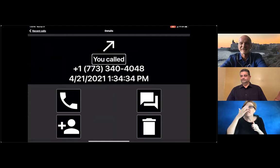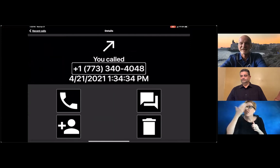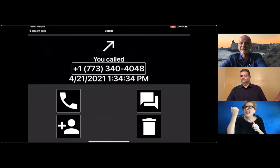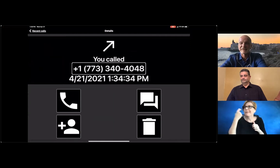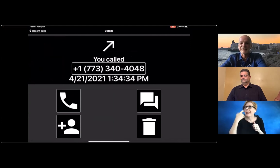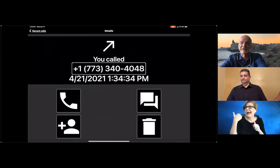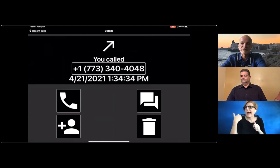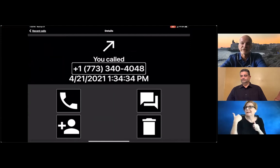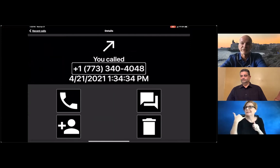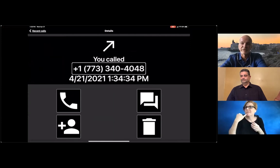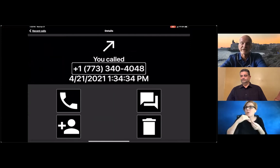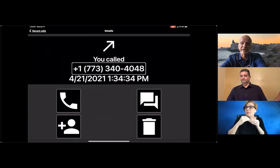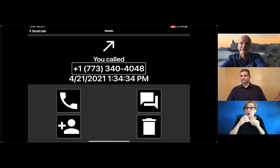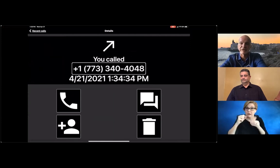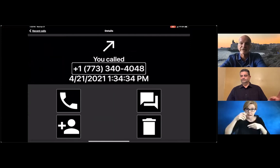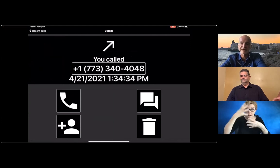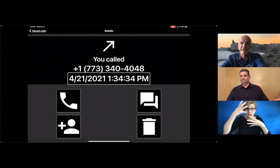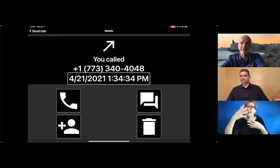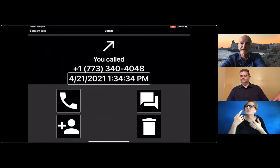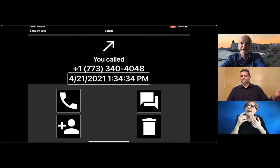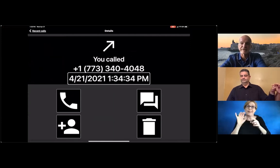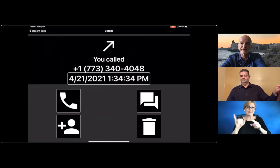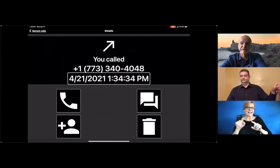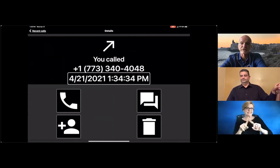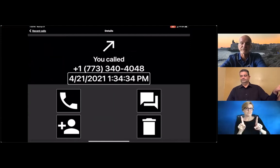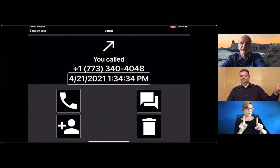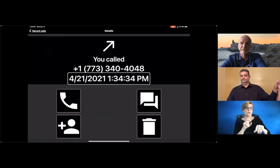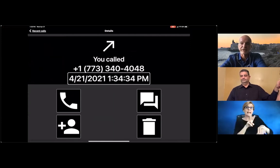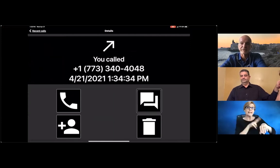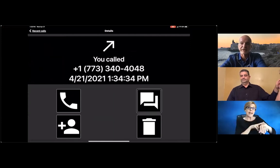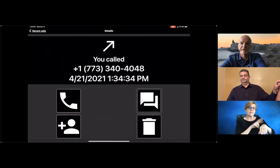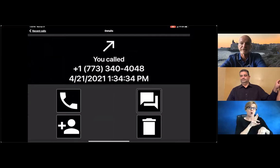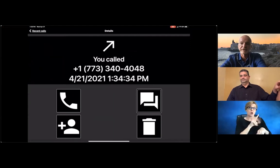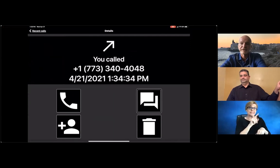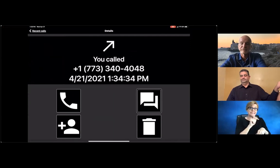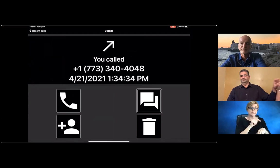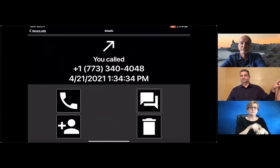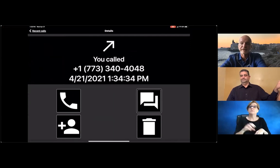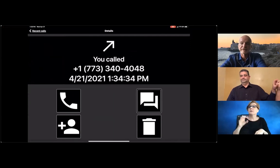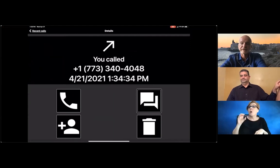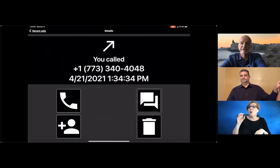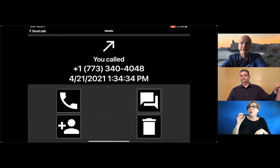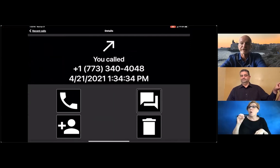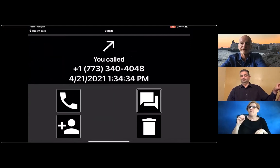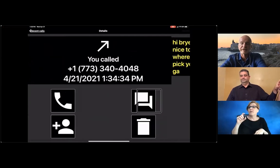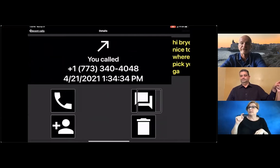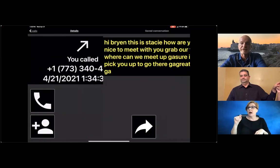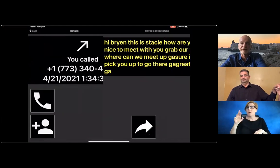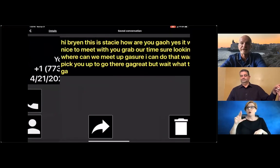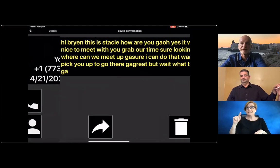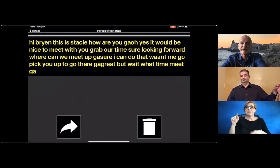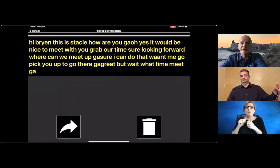And that's the difference between the native RTT and over the top with MyMMX. Brian can navigate